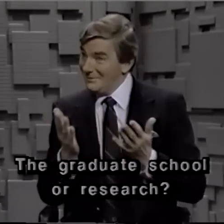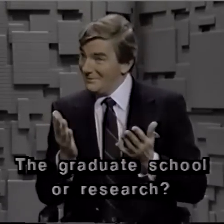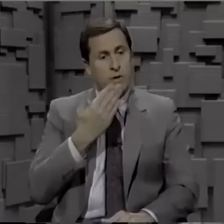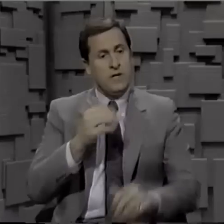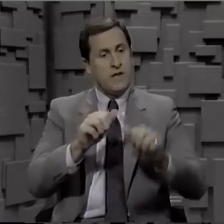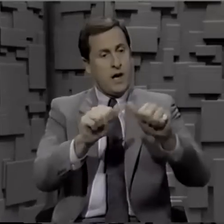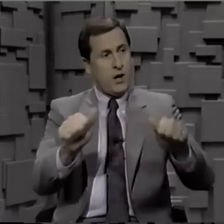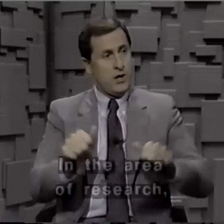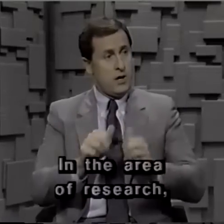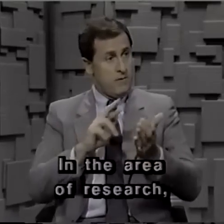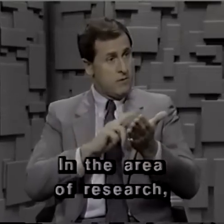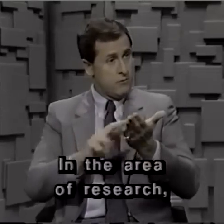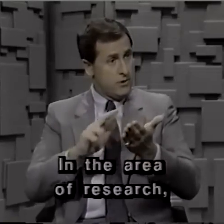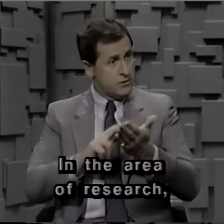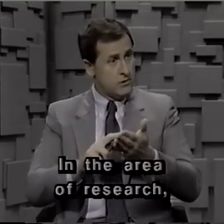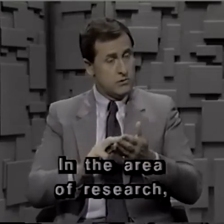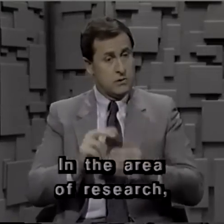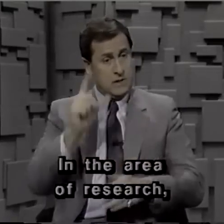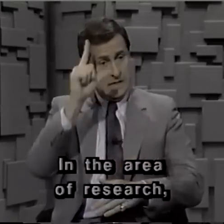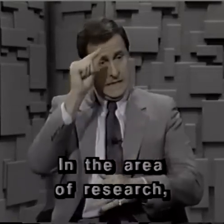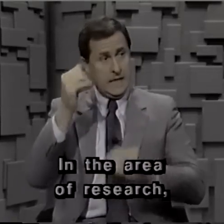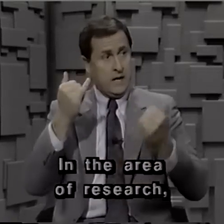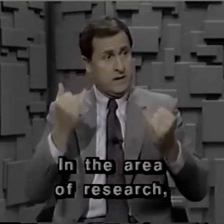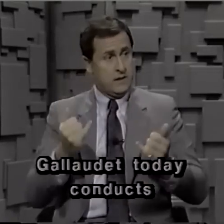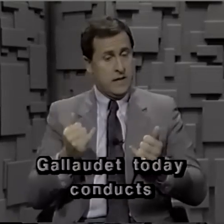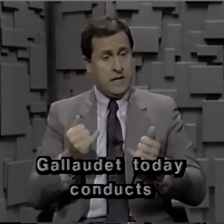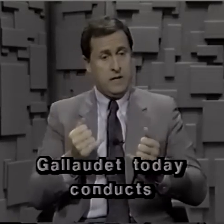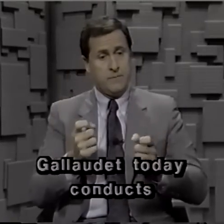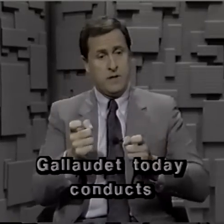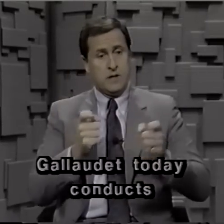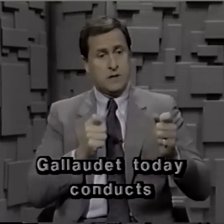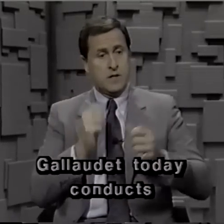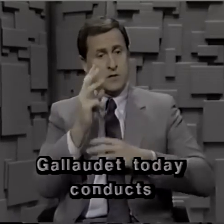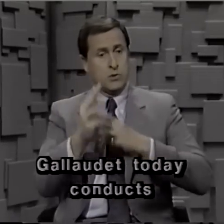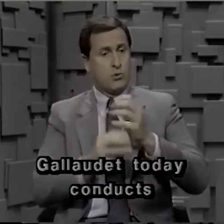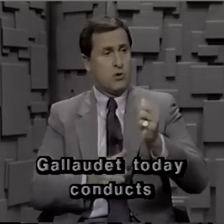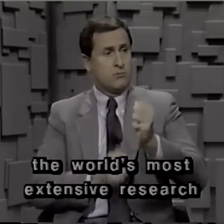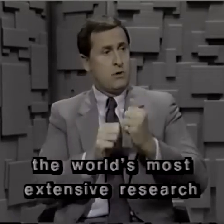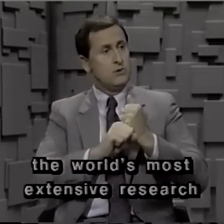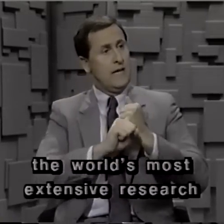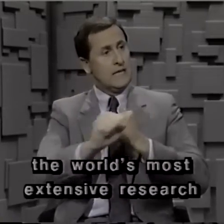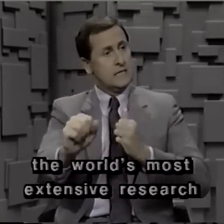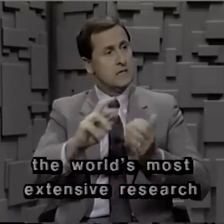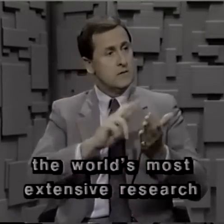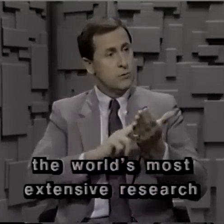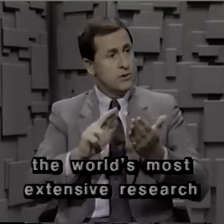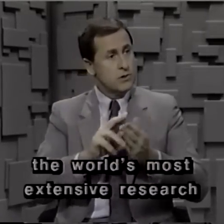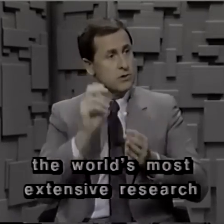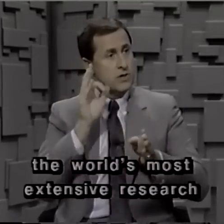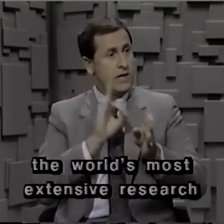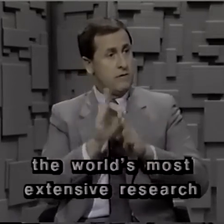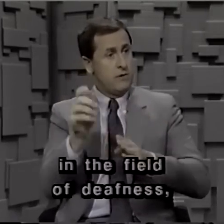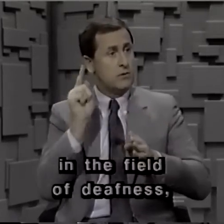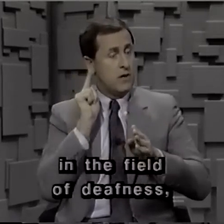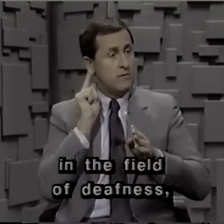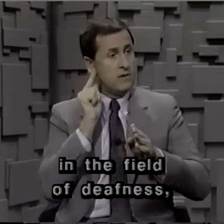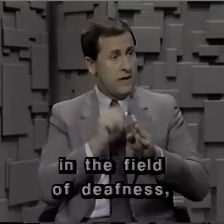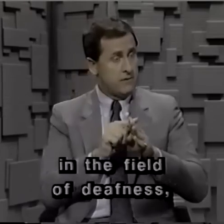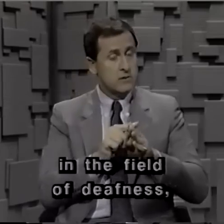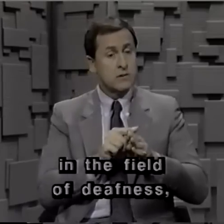In the area of research, Gallaudet today conducts the world's most extensive research in the field of deafness,